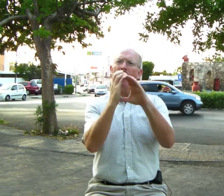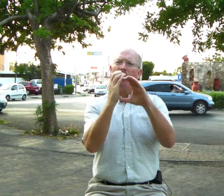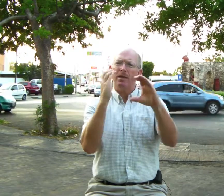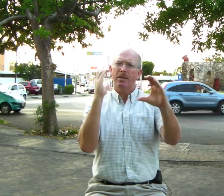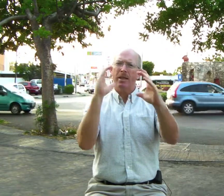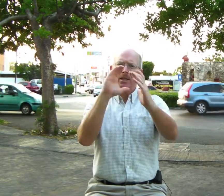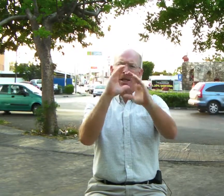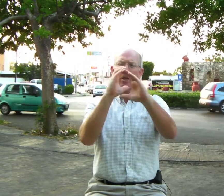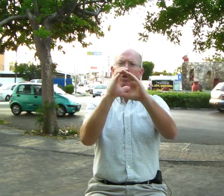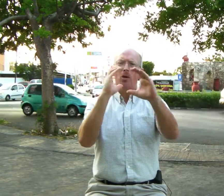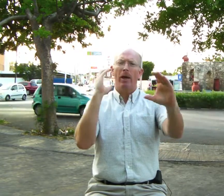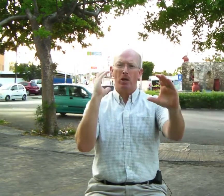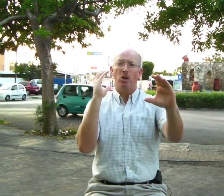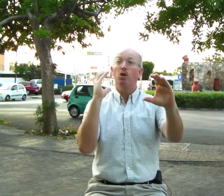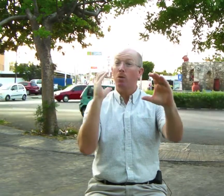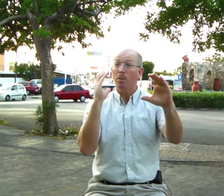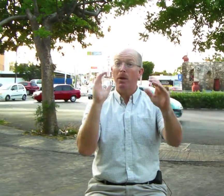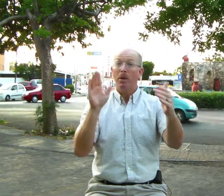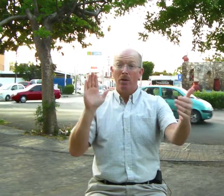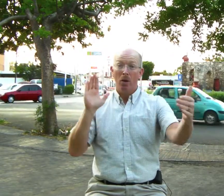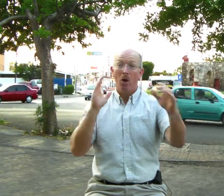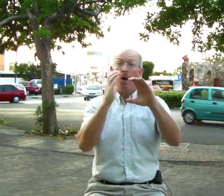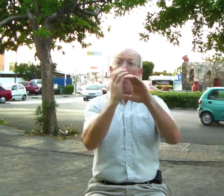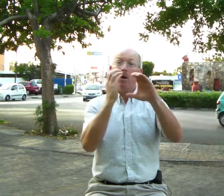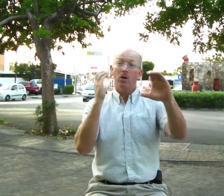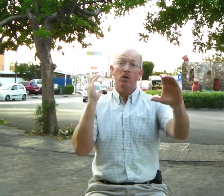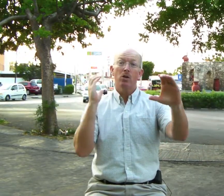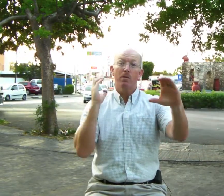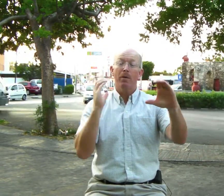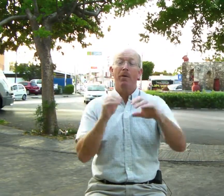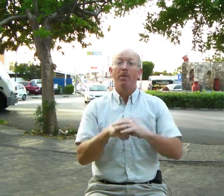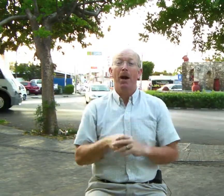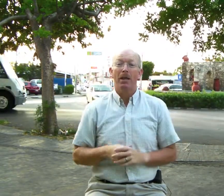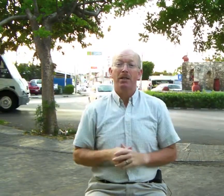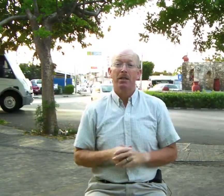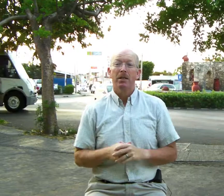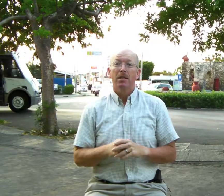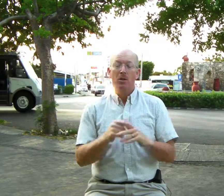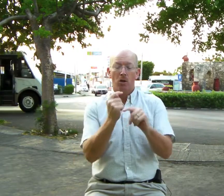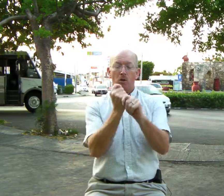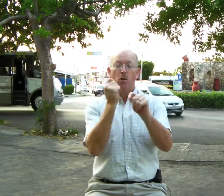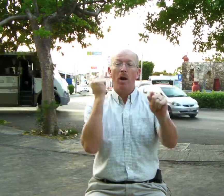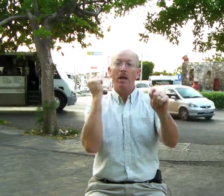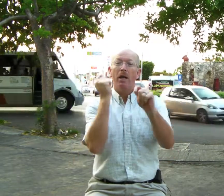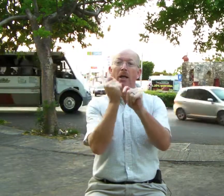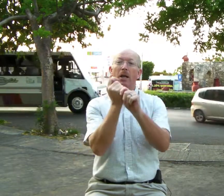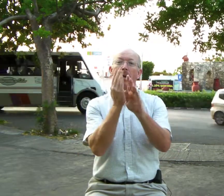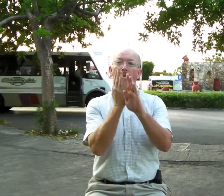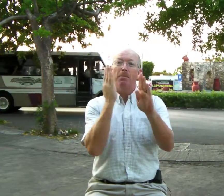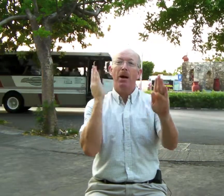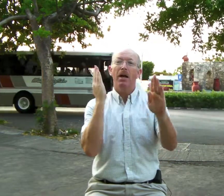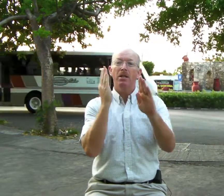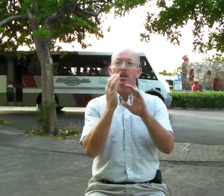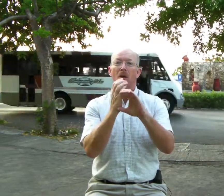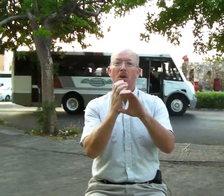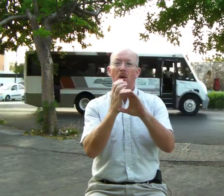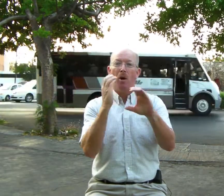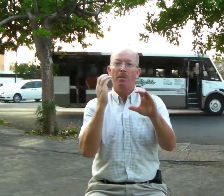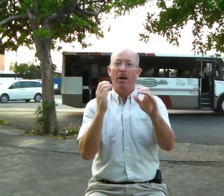C's, like you're showing a tube, the long tube of the bus. So truck, bus, or bus,